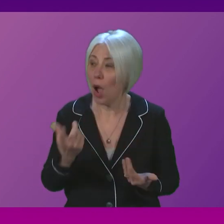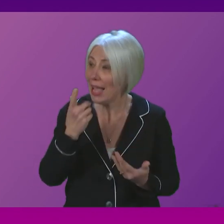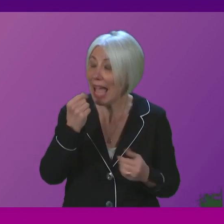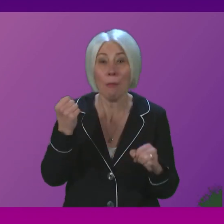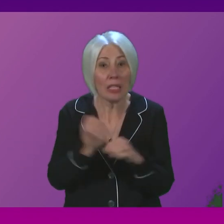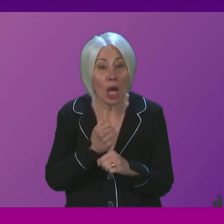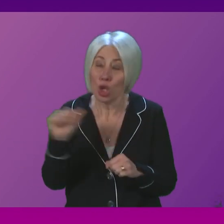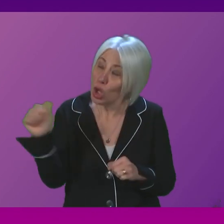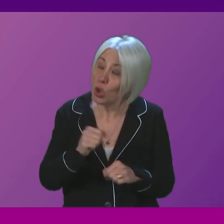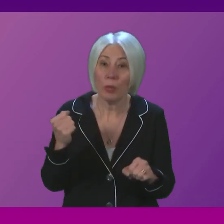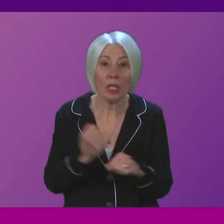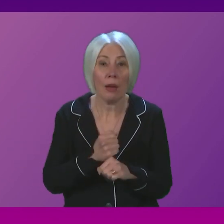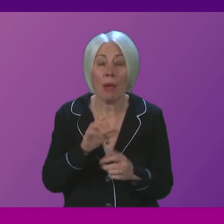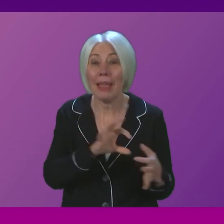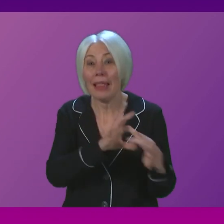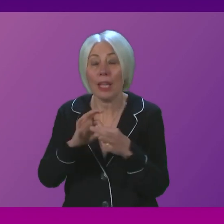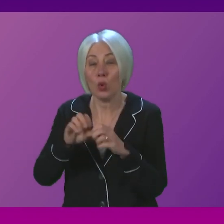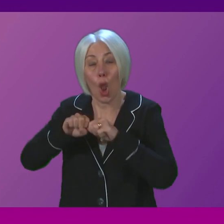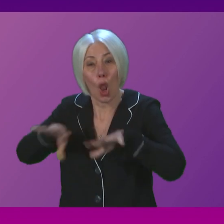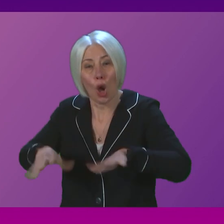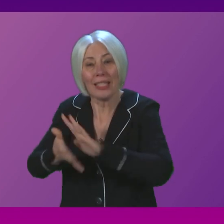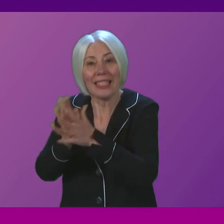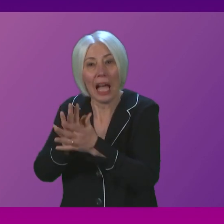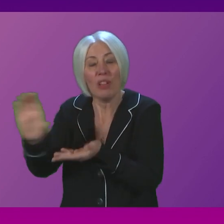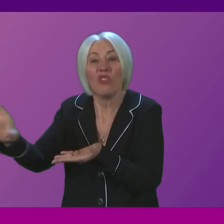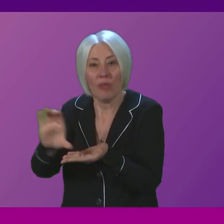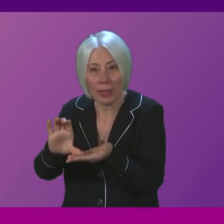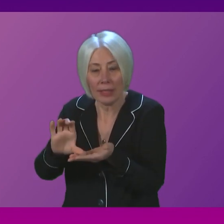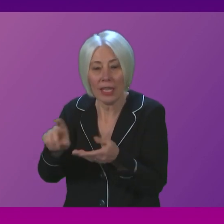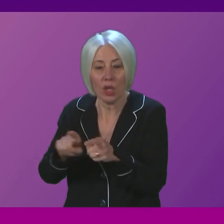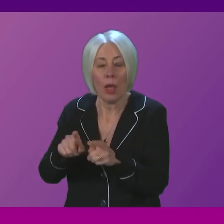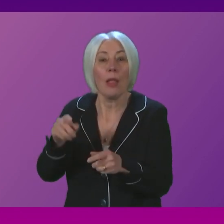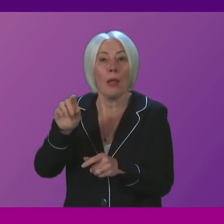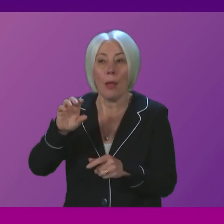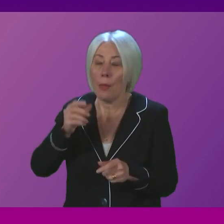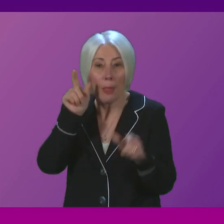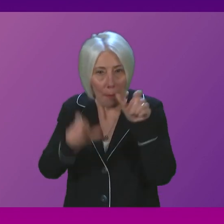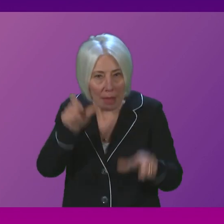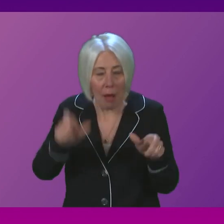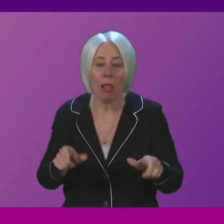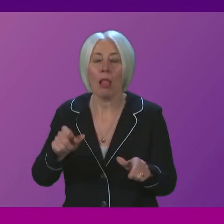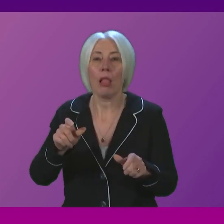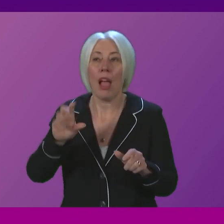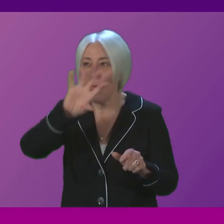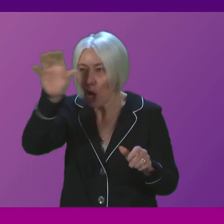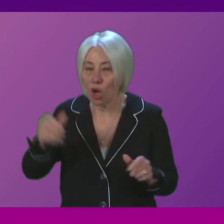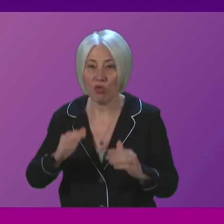particularly around loss and damage funding and does she agree with me that the people and countries in the global south must be given due